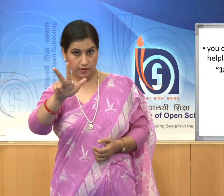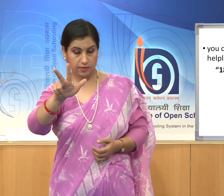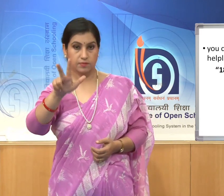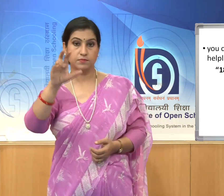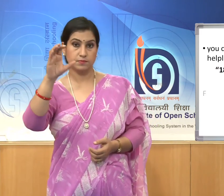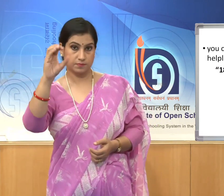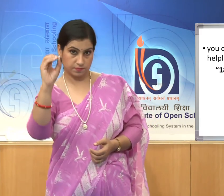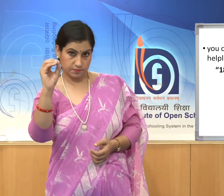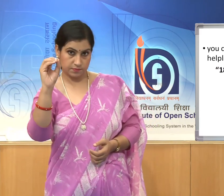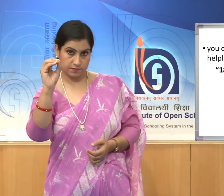CE.